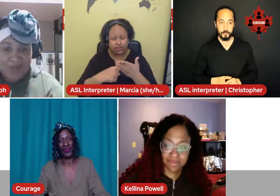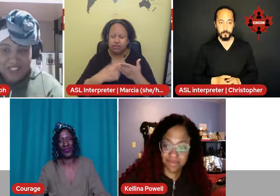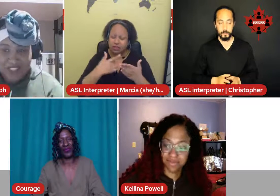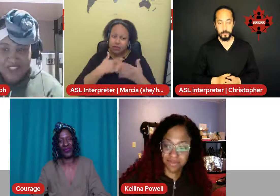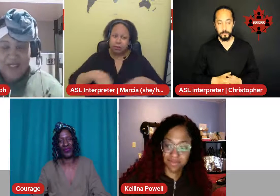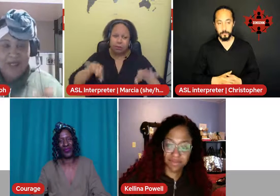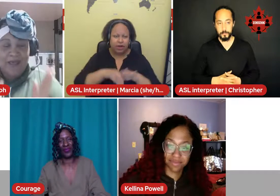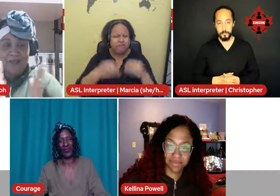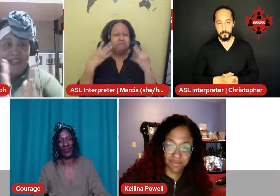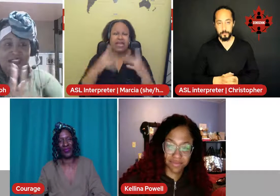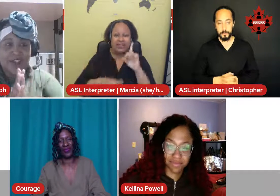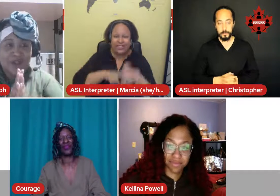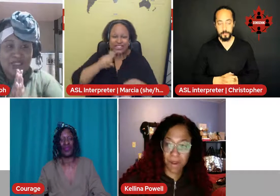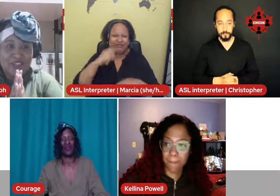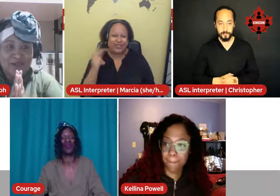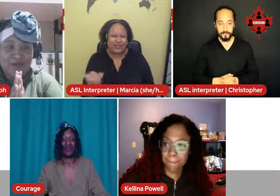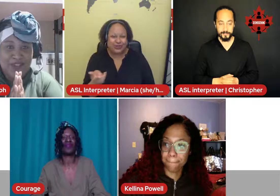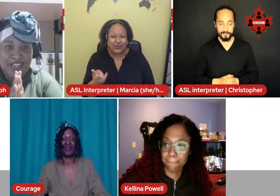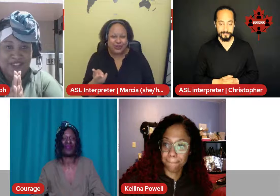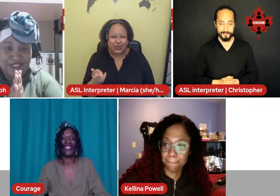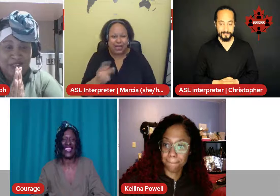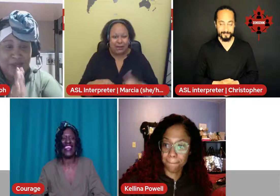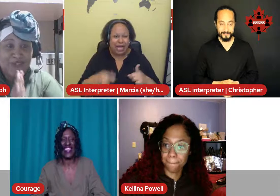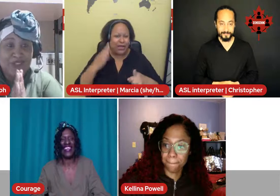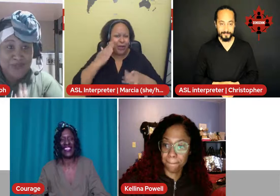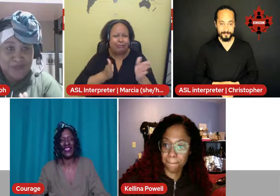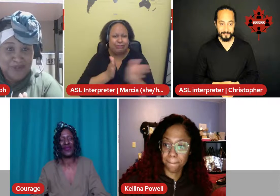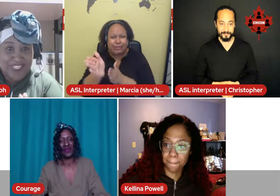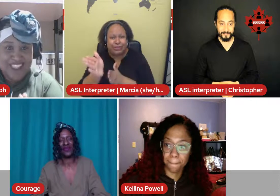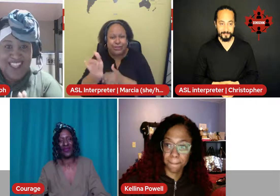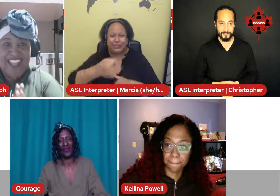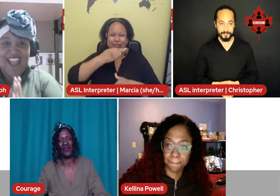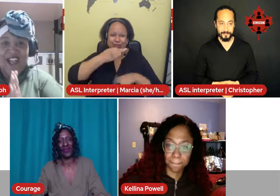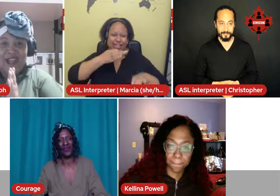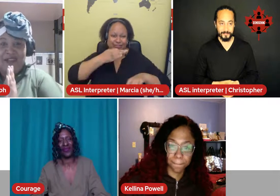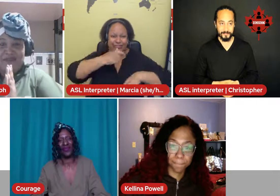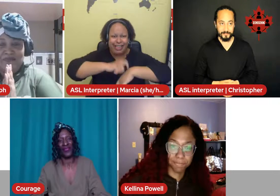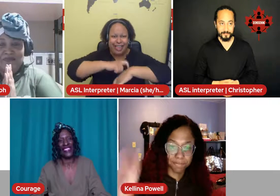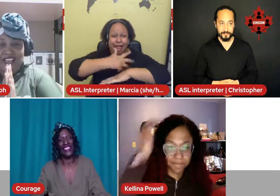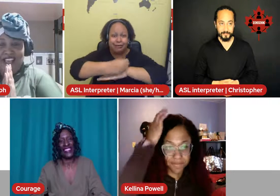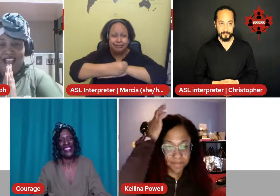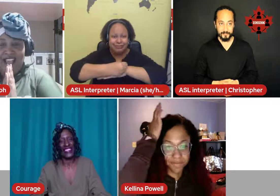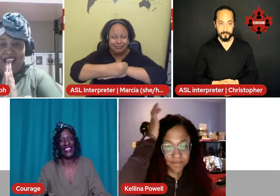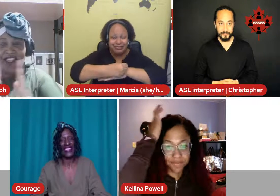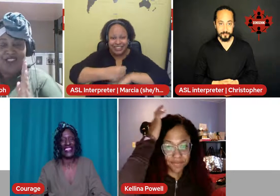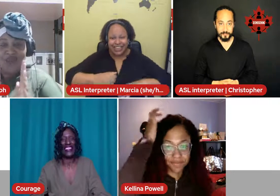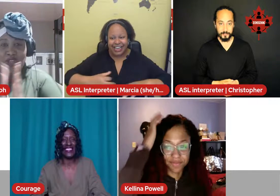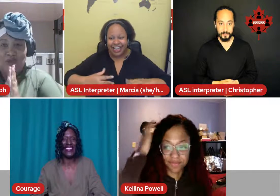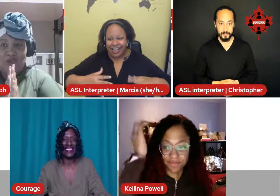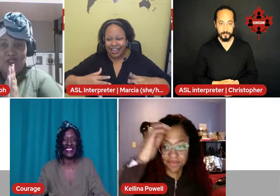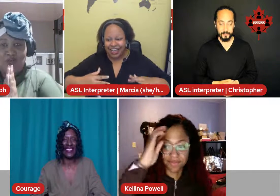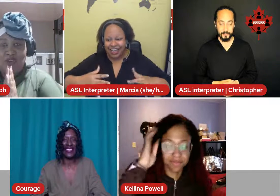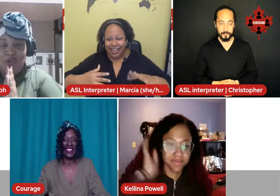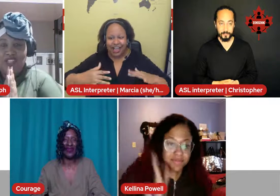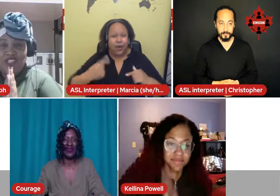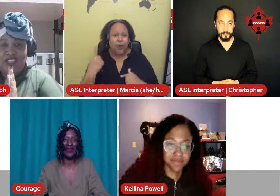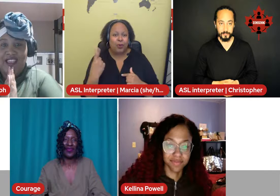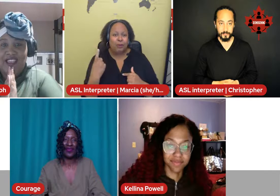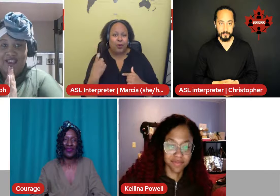questions, but I know that you have to go soon. I guess one more question I have